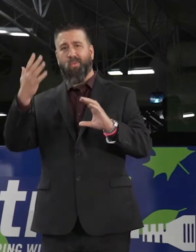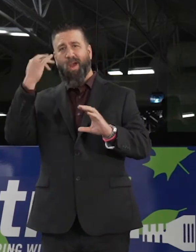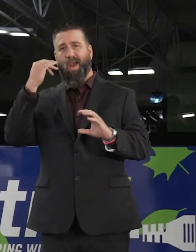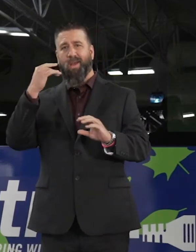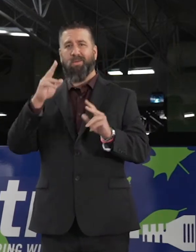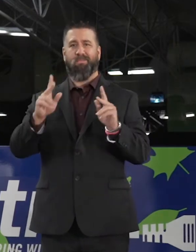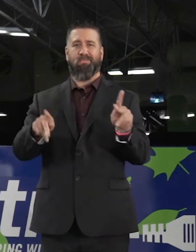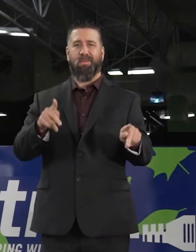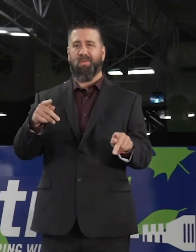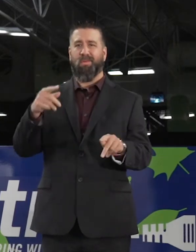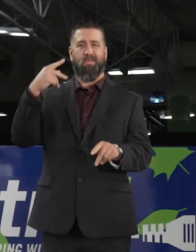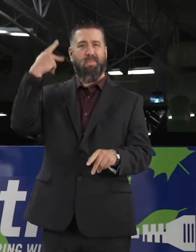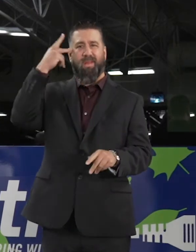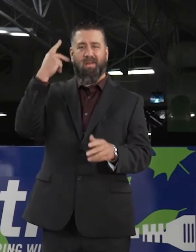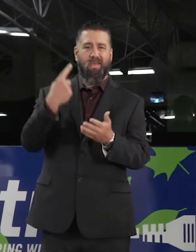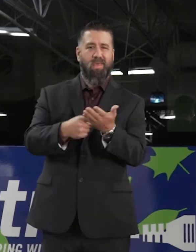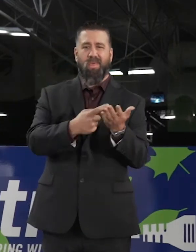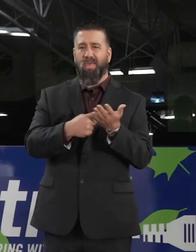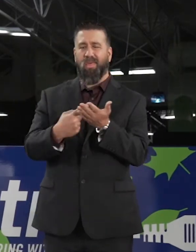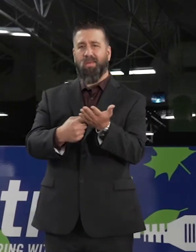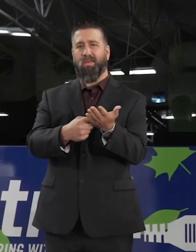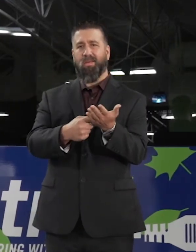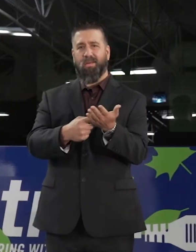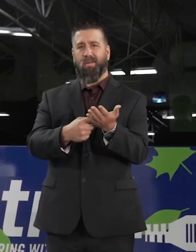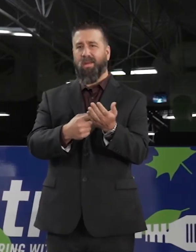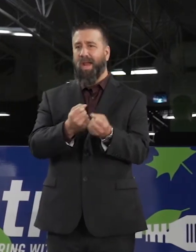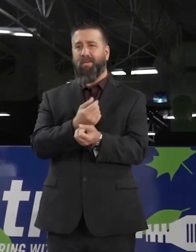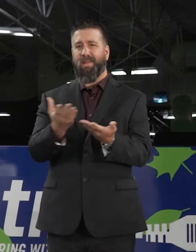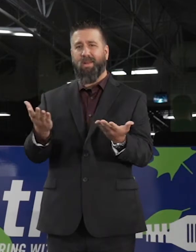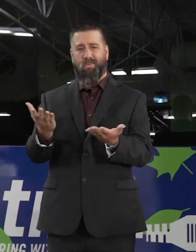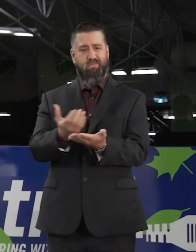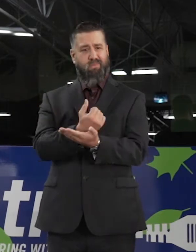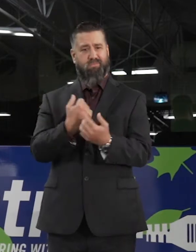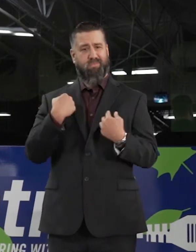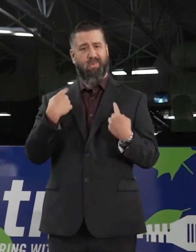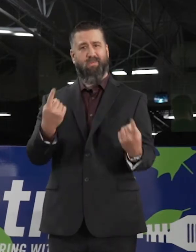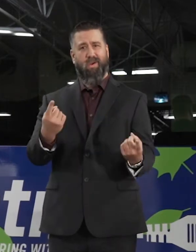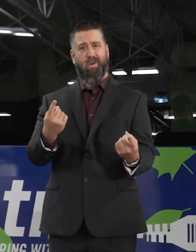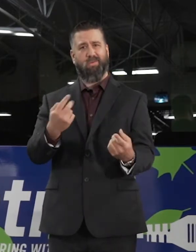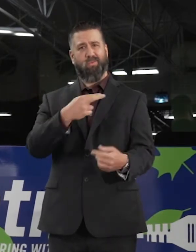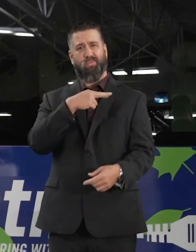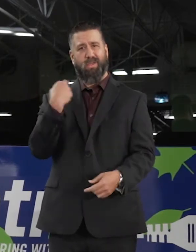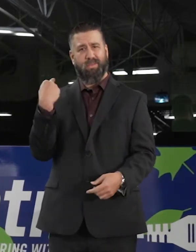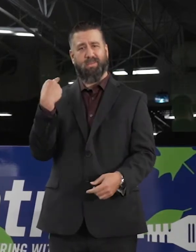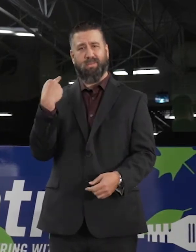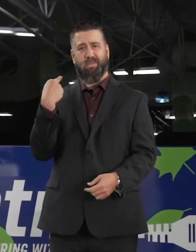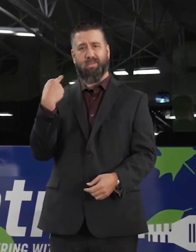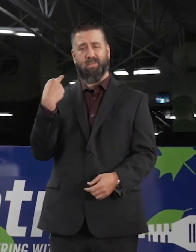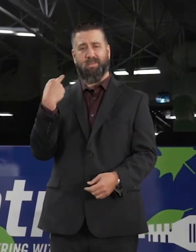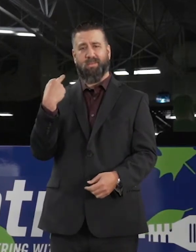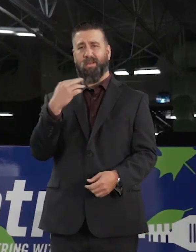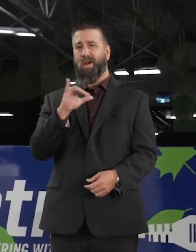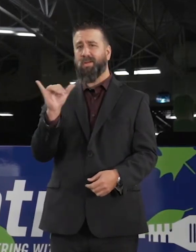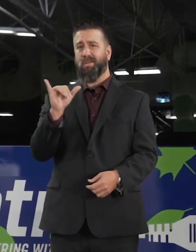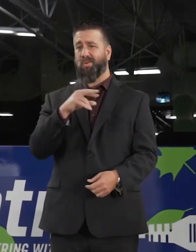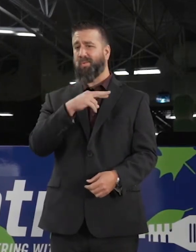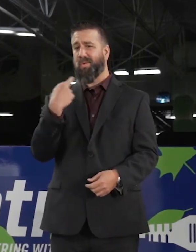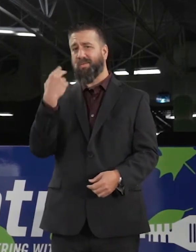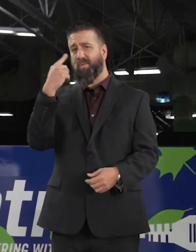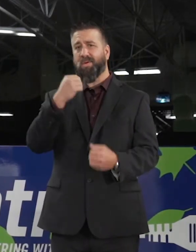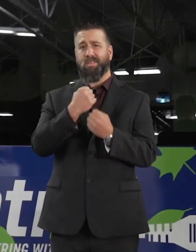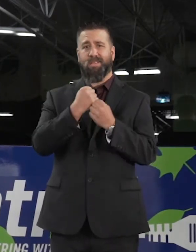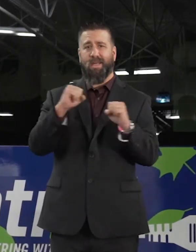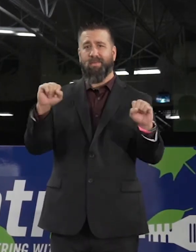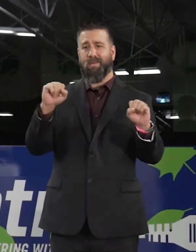rhetoric, putting at risk all the things that we have accomplished and the safety of everyone. Pushing back